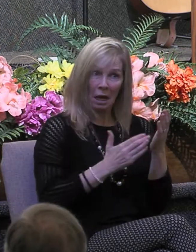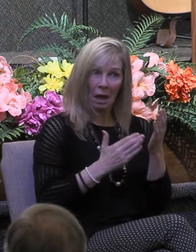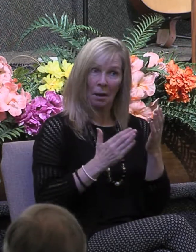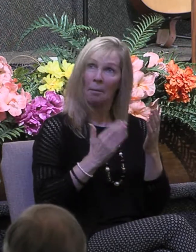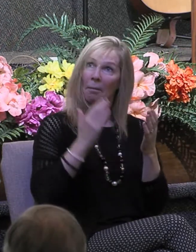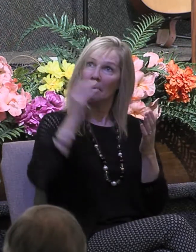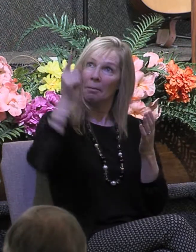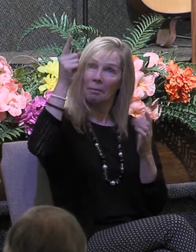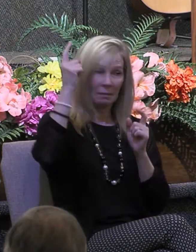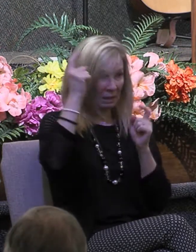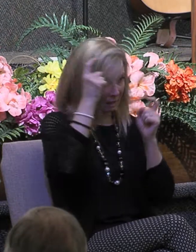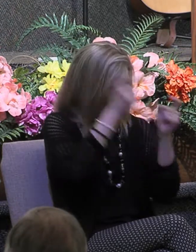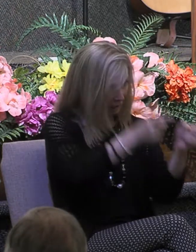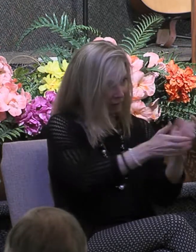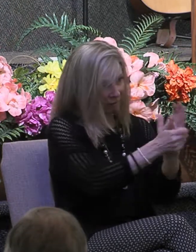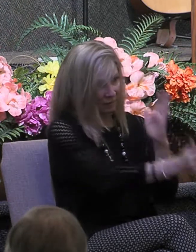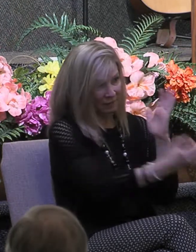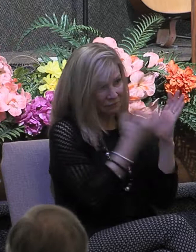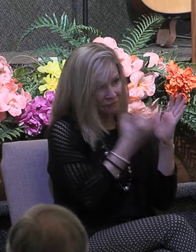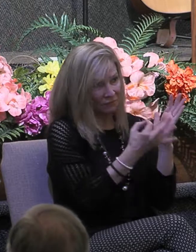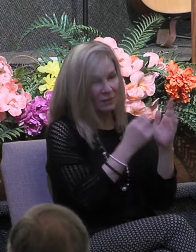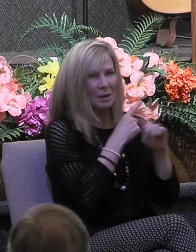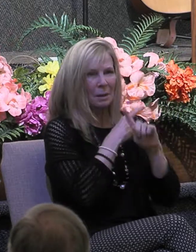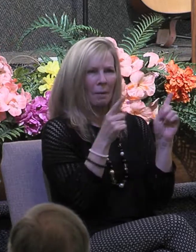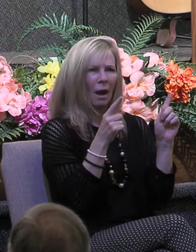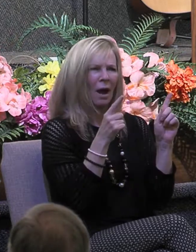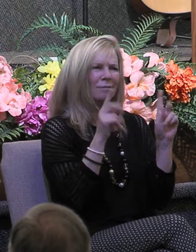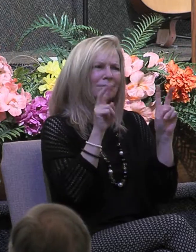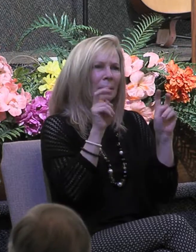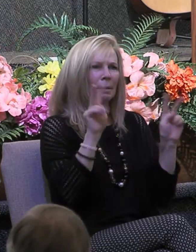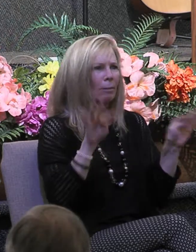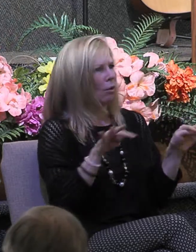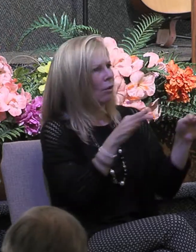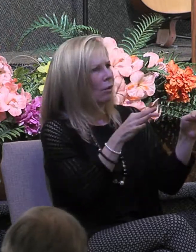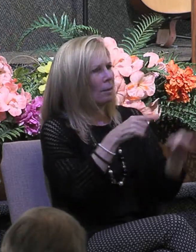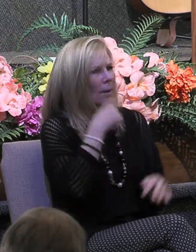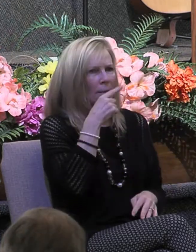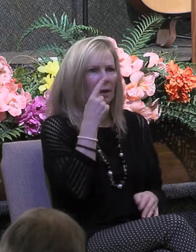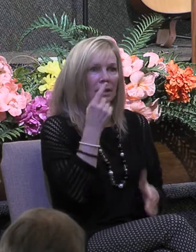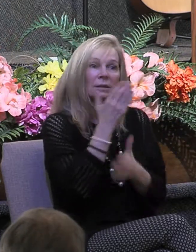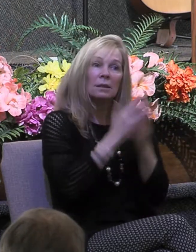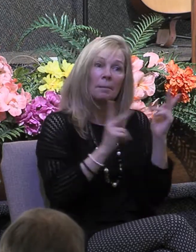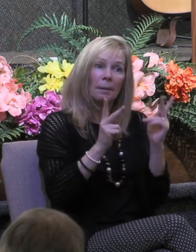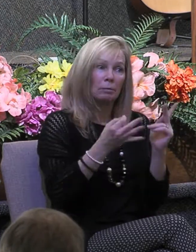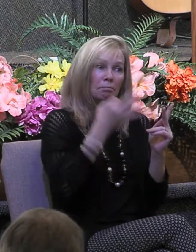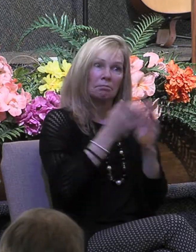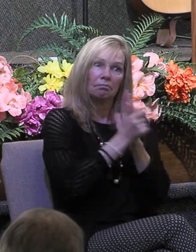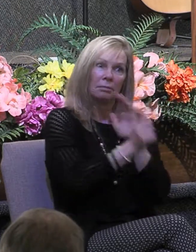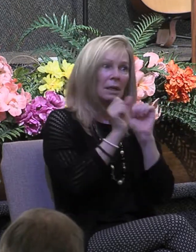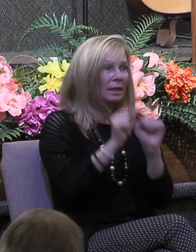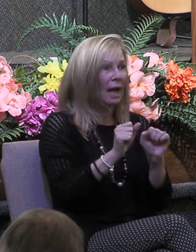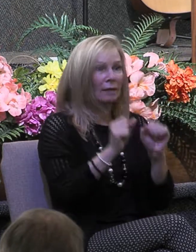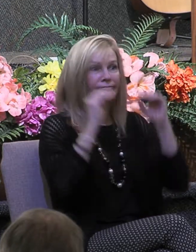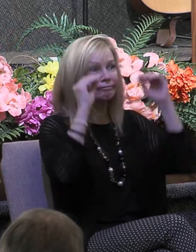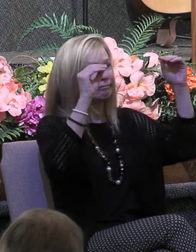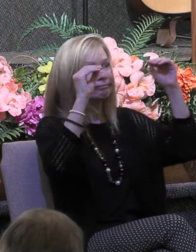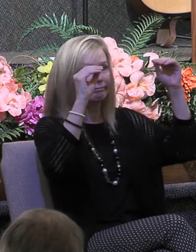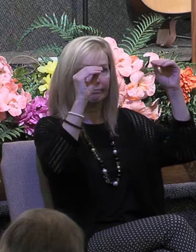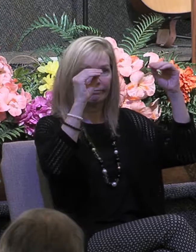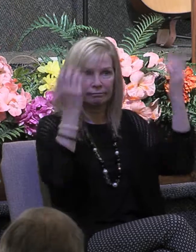nature and they had to do with being able to verbally proclaim God's word. Like, for example, the gifts of teaching